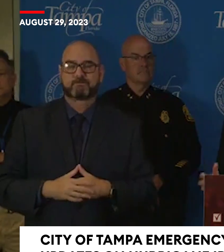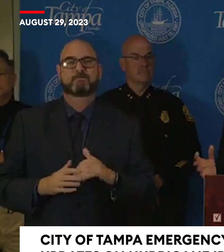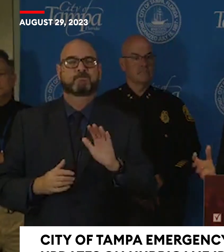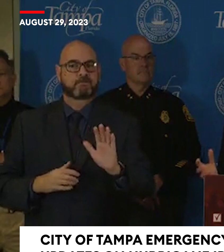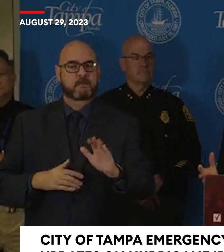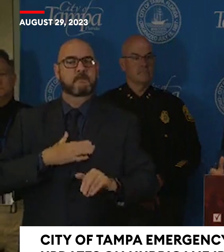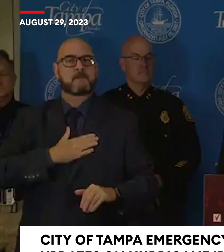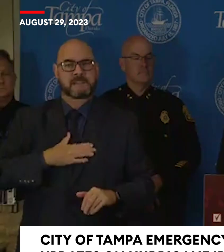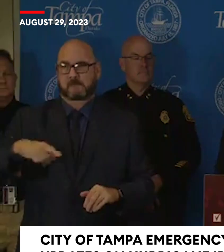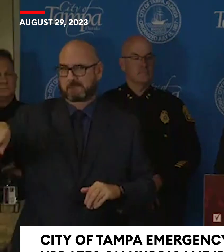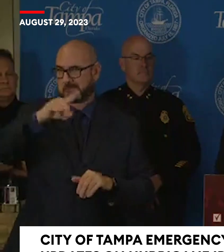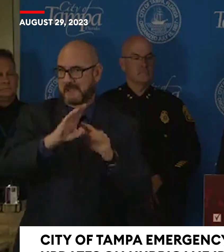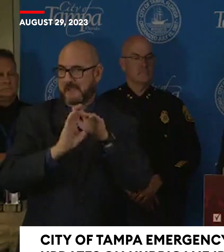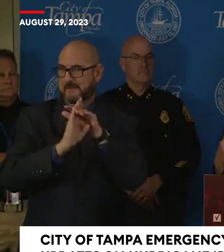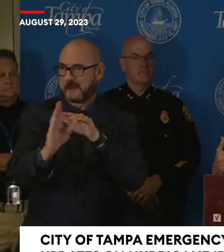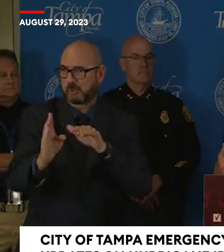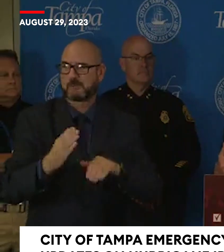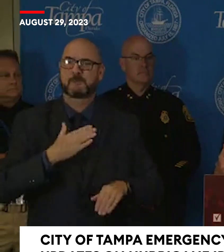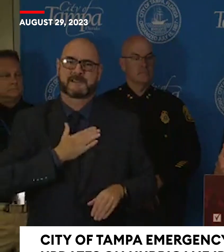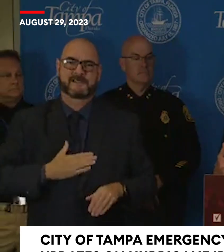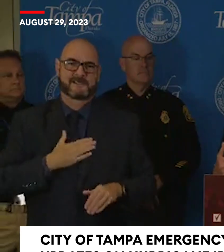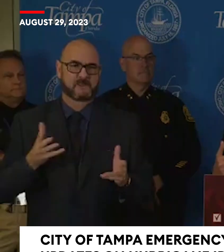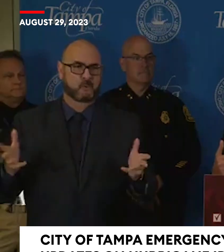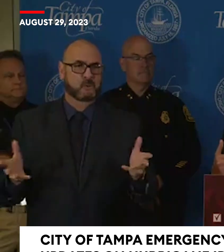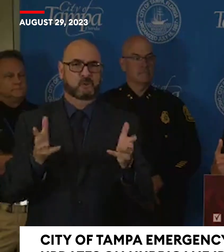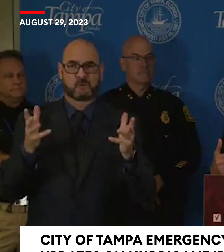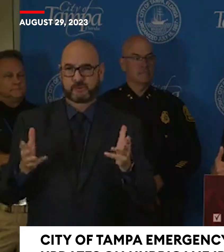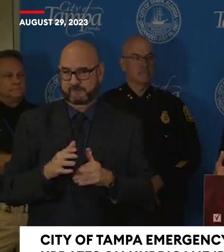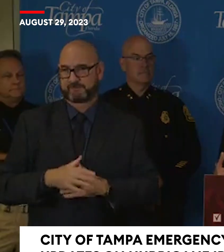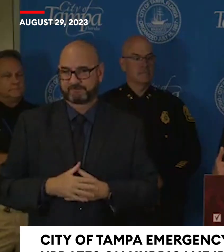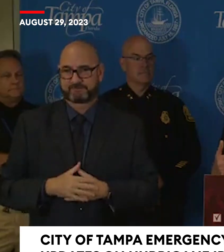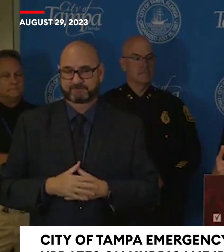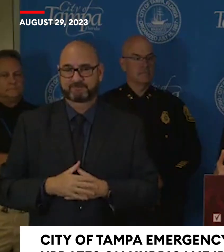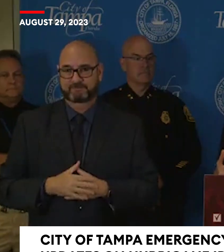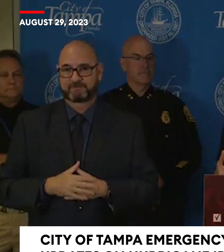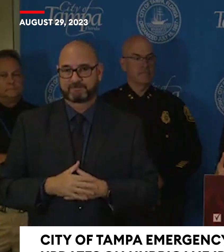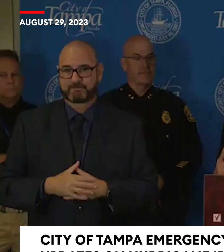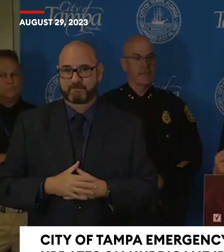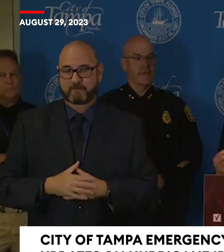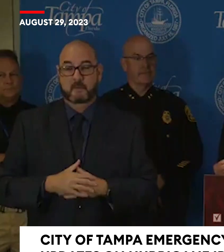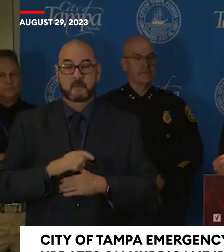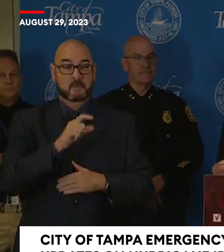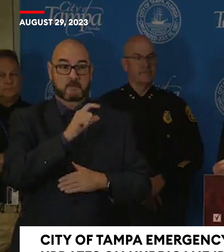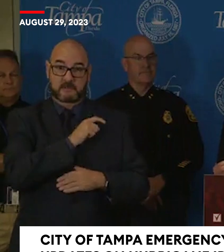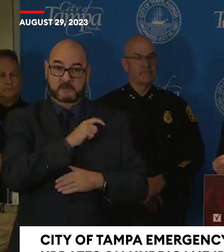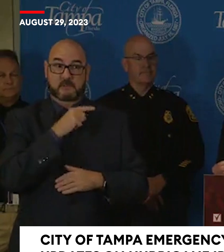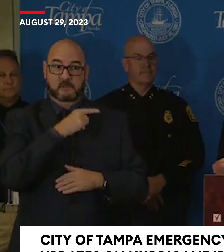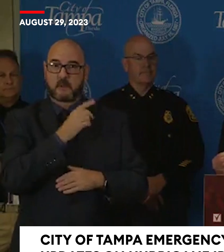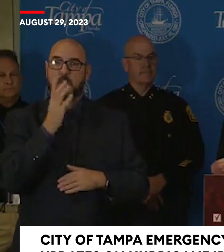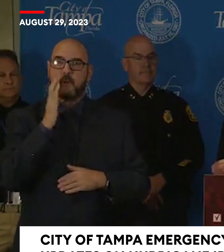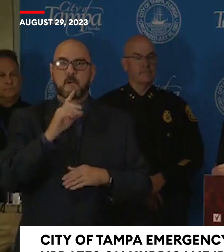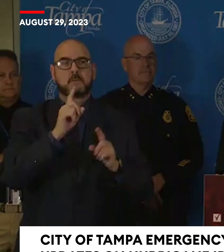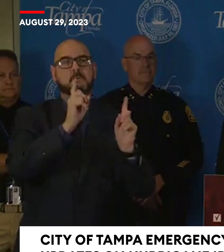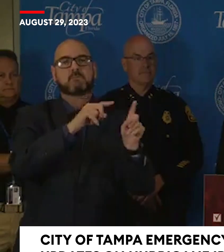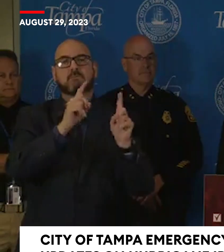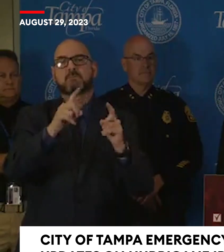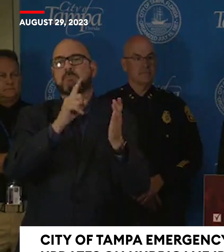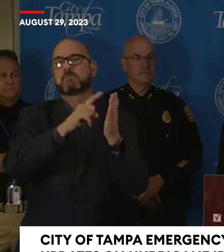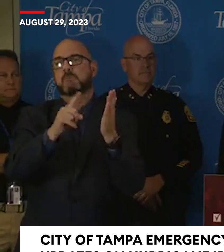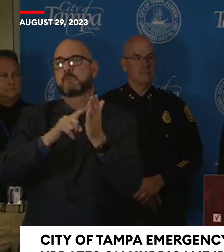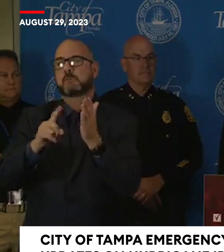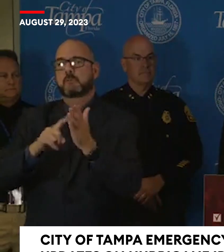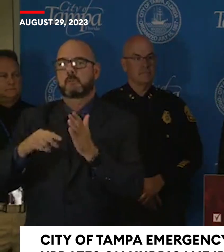we have a great team here. Our police officers will be out there. We do have high rescue vehicles,